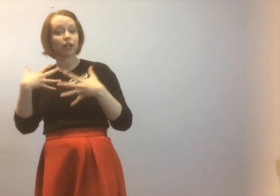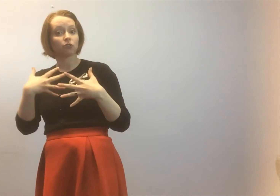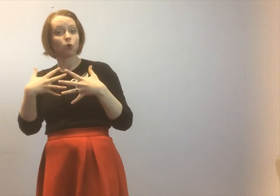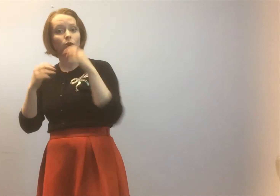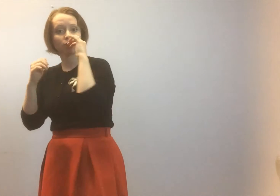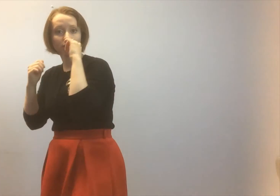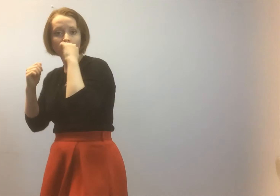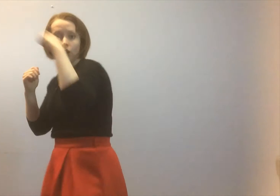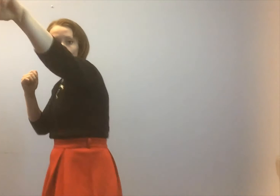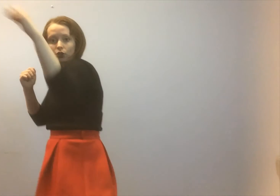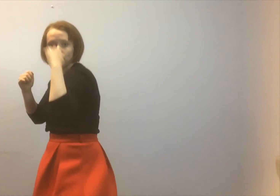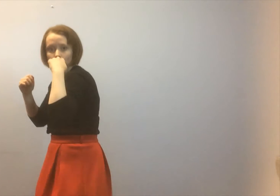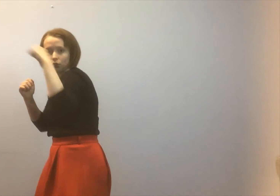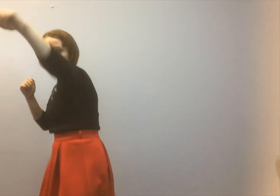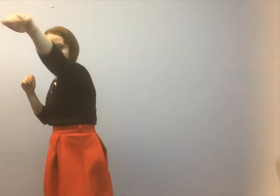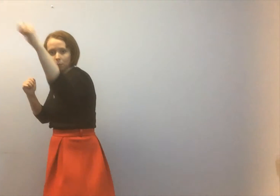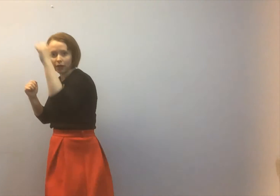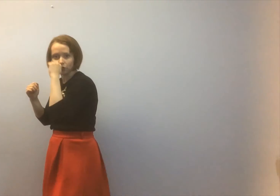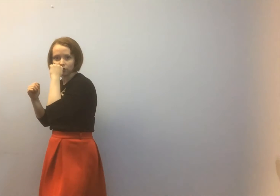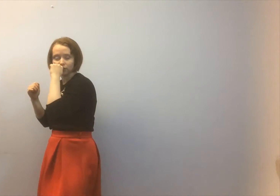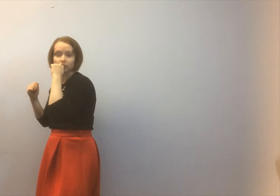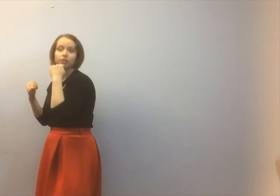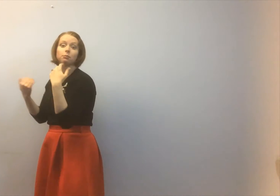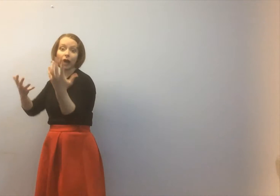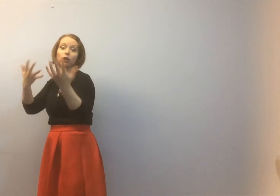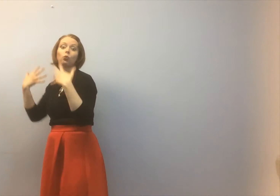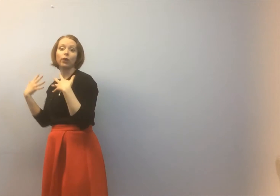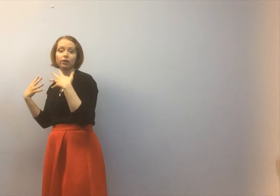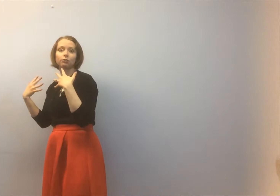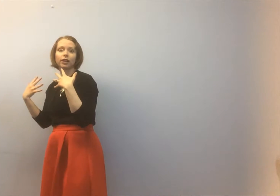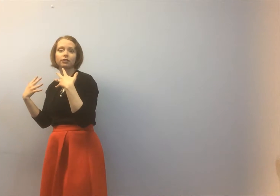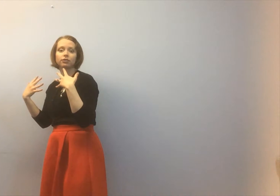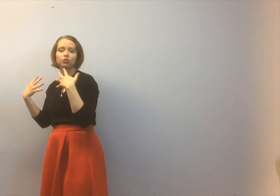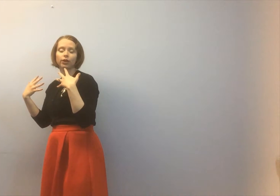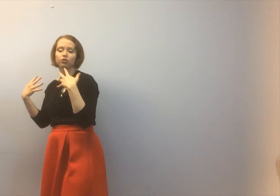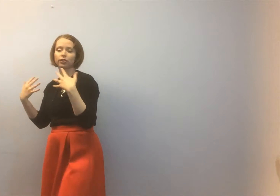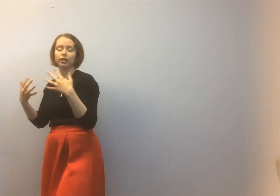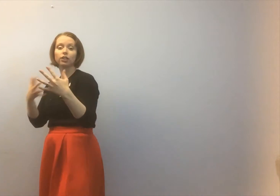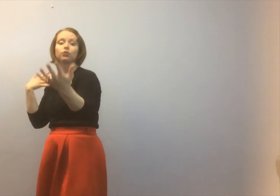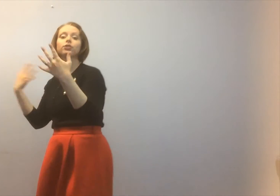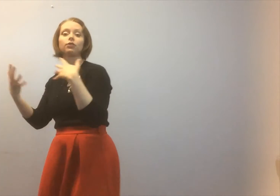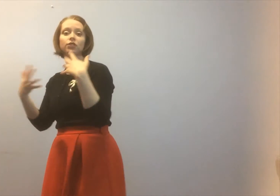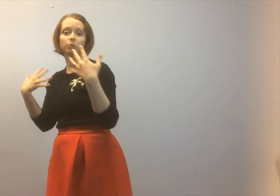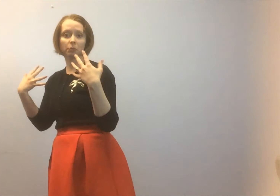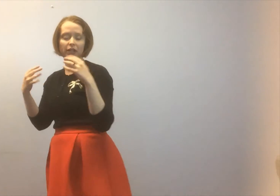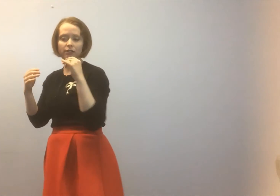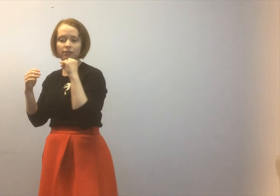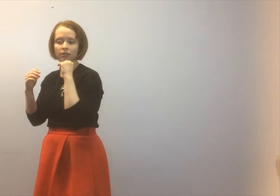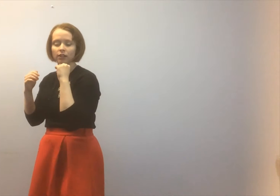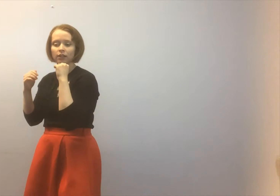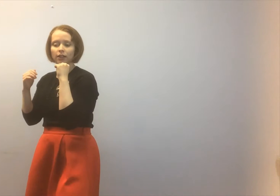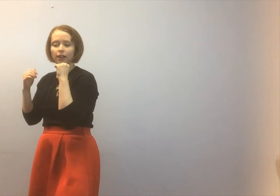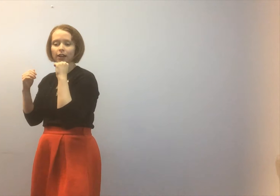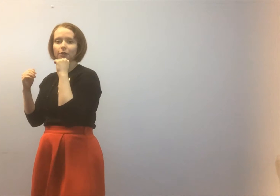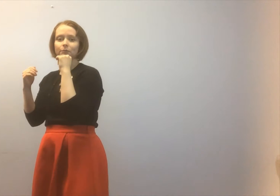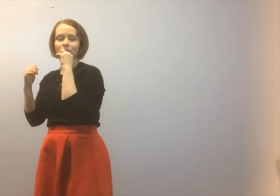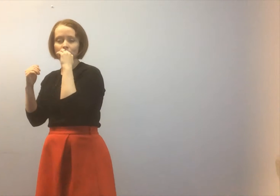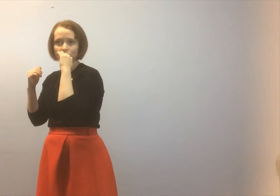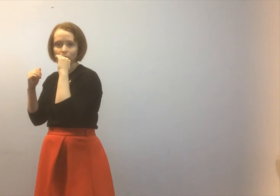kind of cornered you'll use your one punches to back away from that situation and give yourself some space so